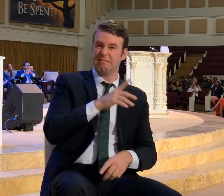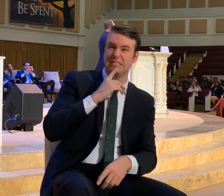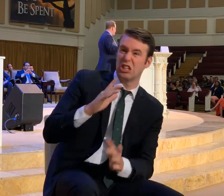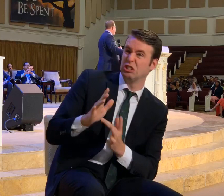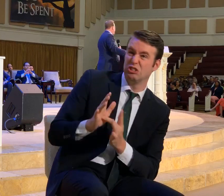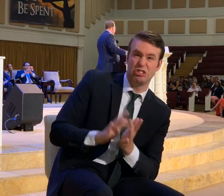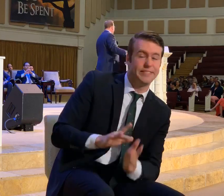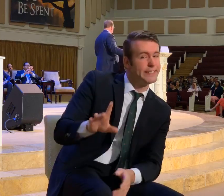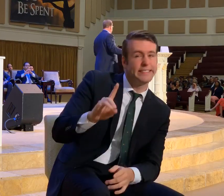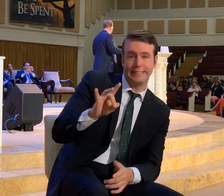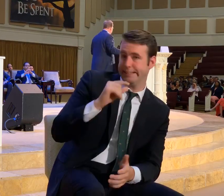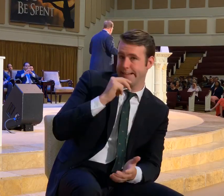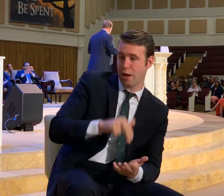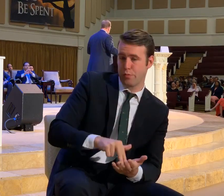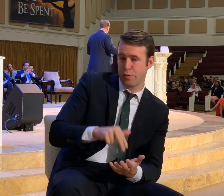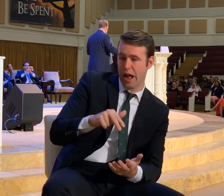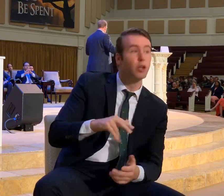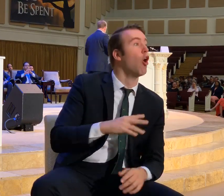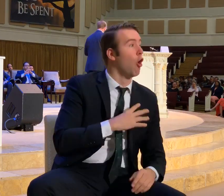rose from the dead.